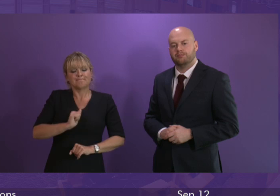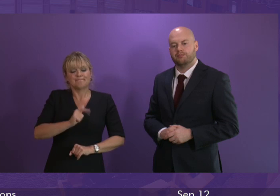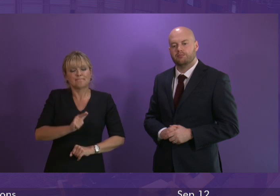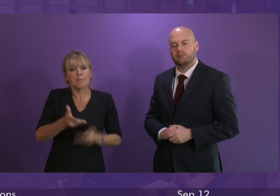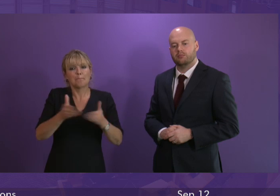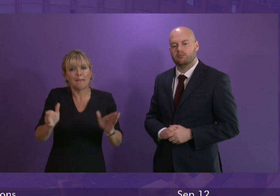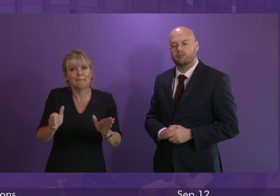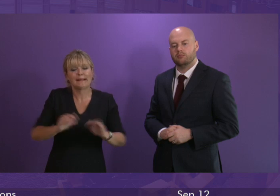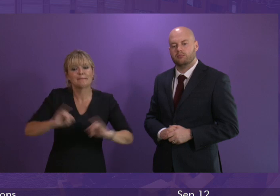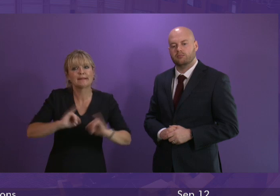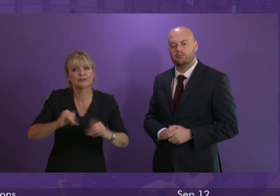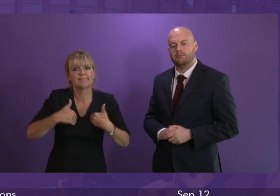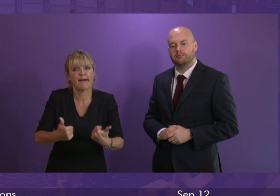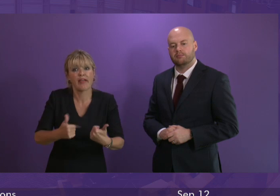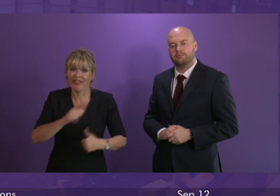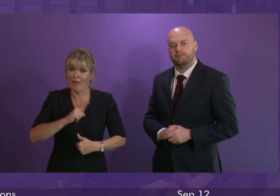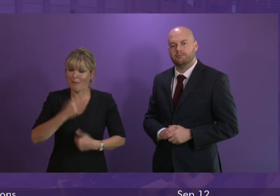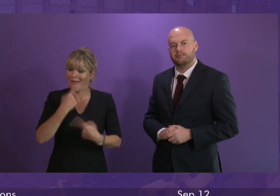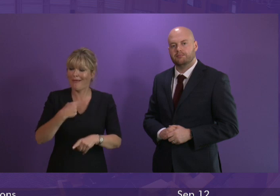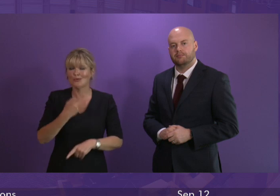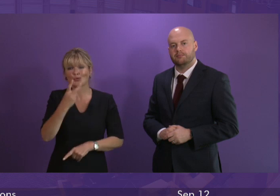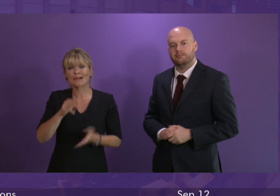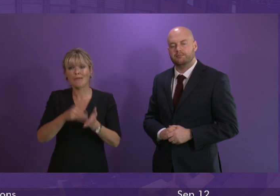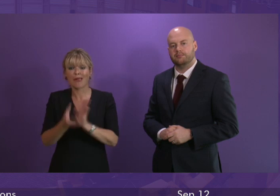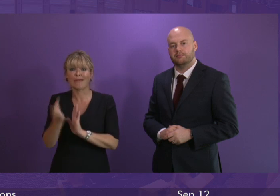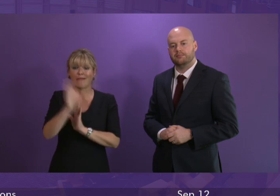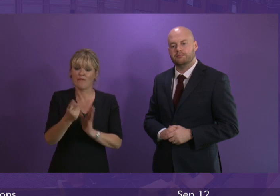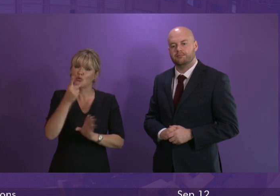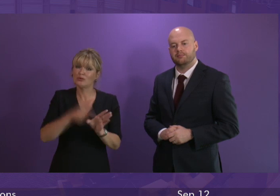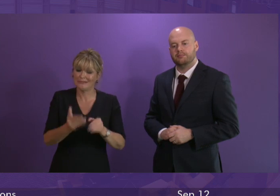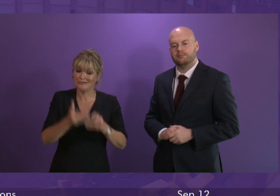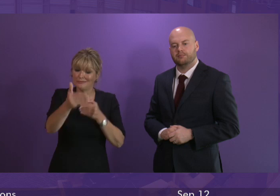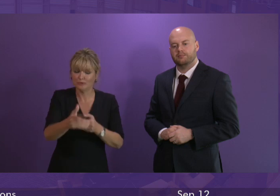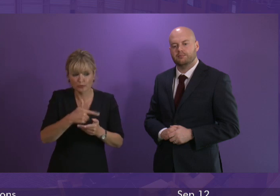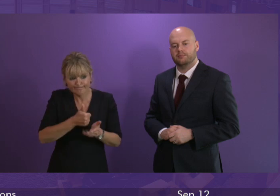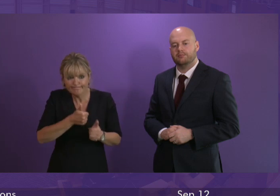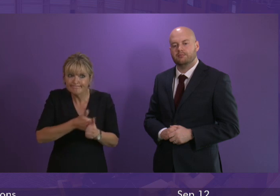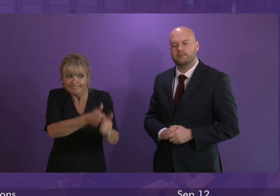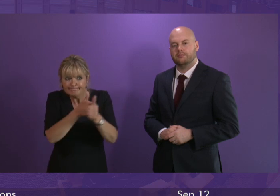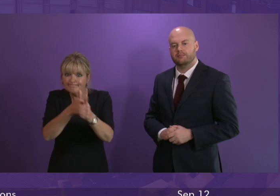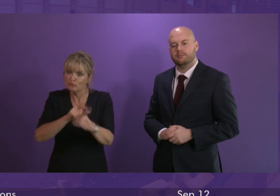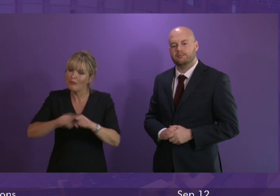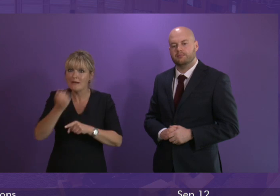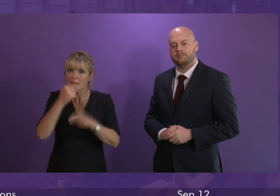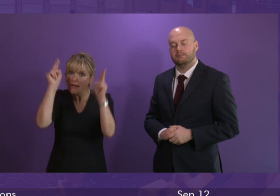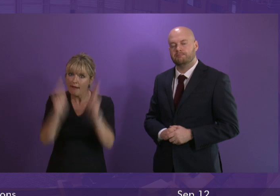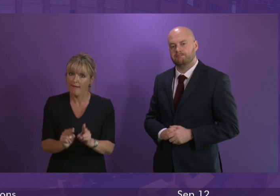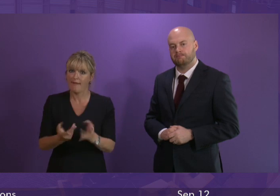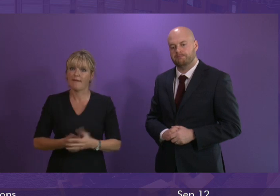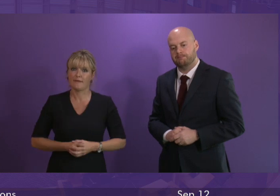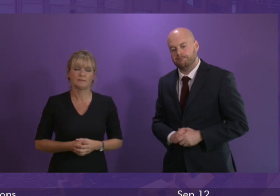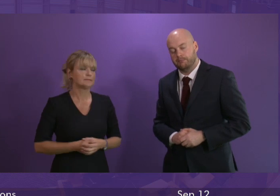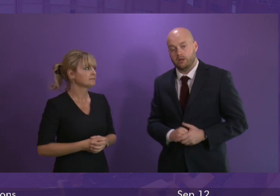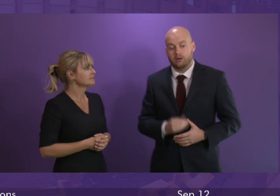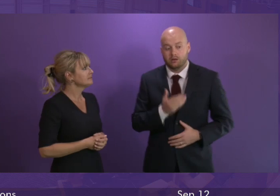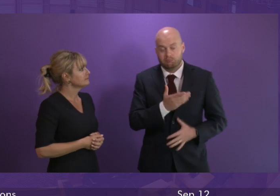we've also announced an additional 20 million pounds over the next two years to support efforts across the country to bring these numbers down Alexander